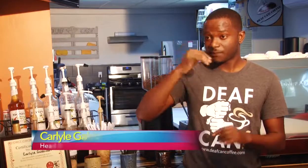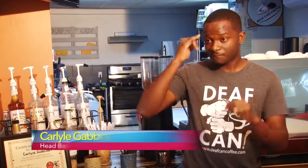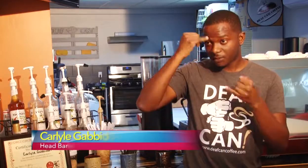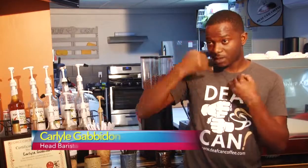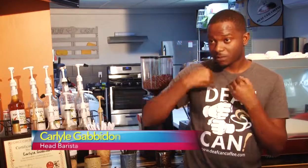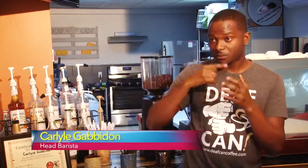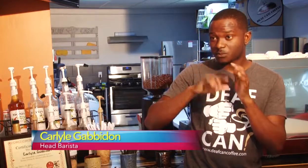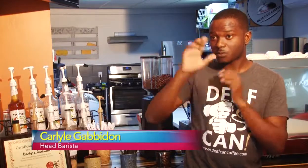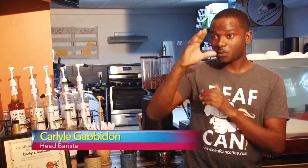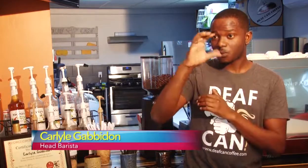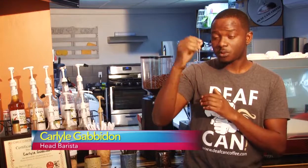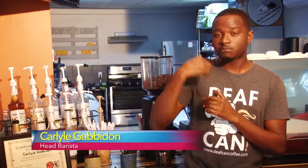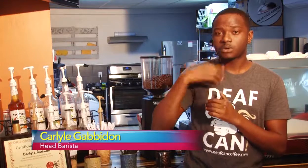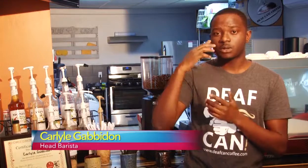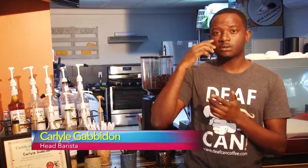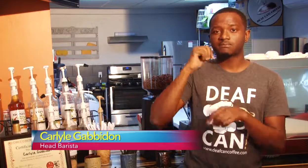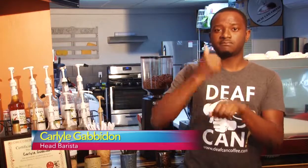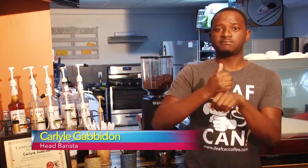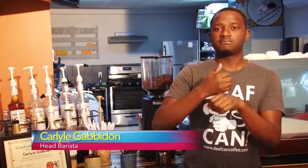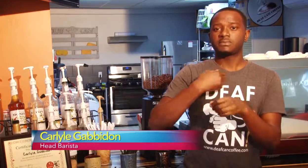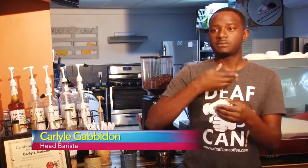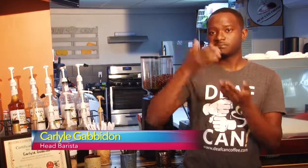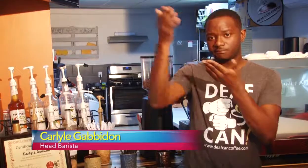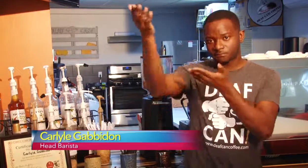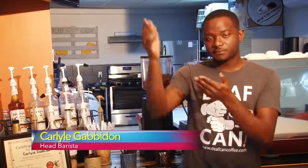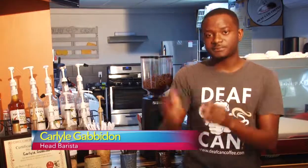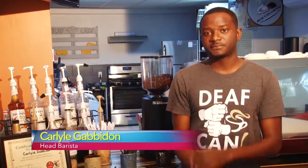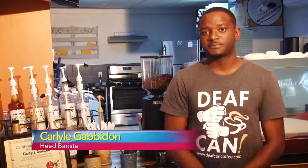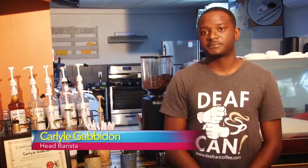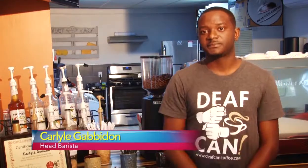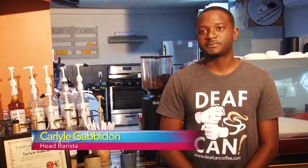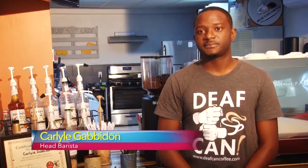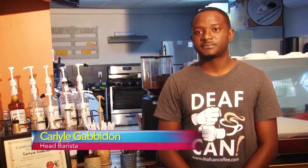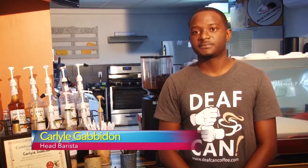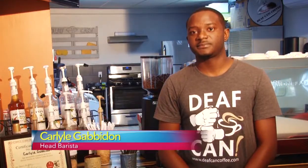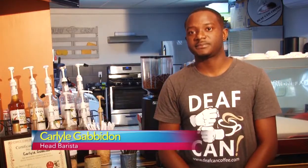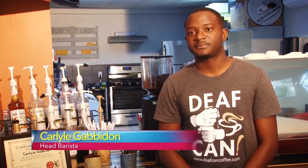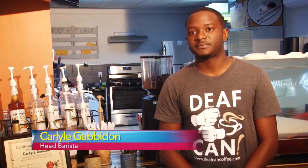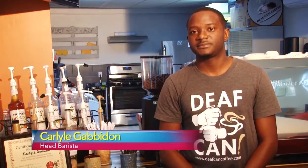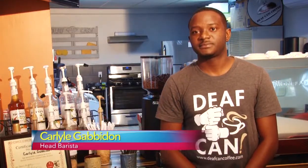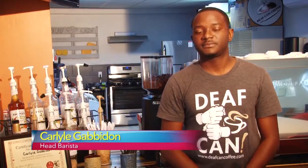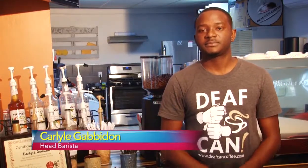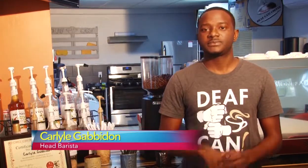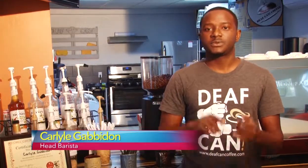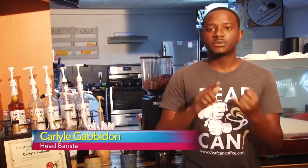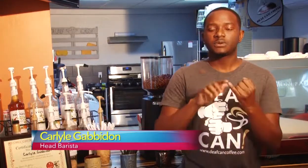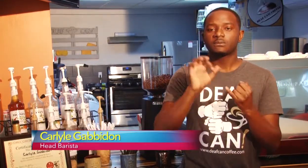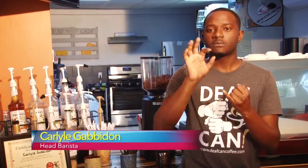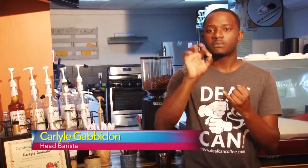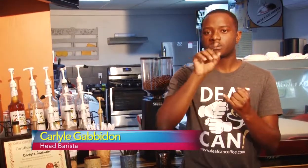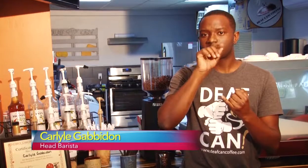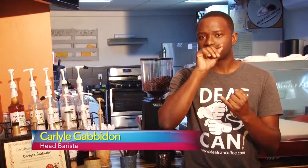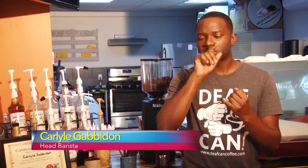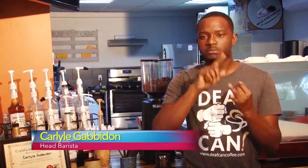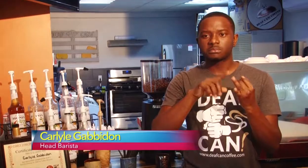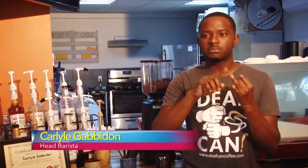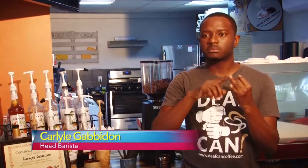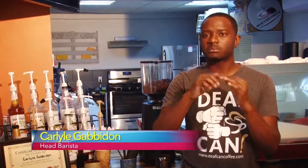So if anybody watching this is interested in inviting us to go to your event or hiring us, you can contact us through Facebook,